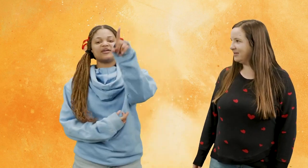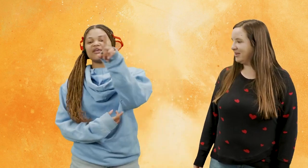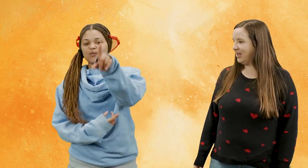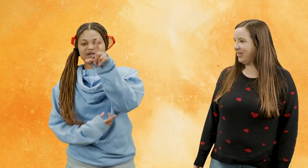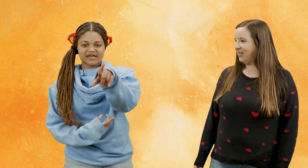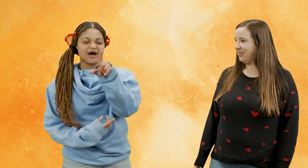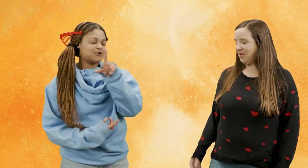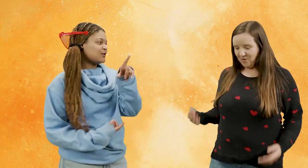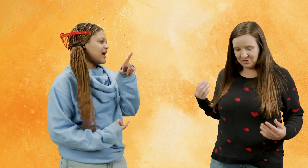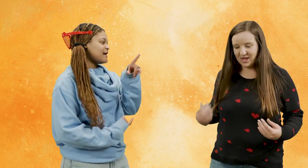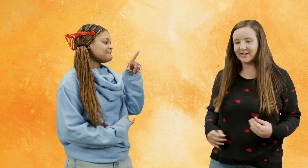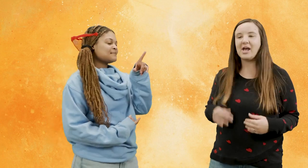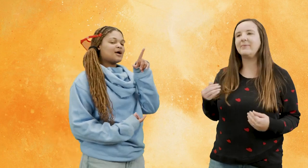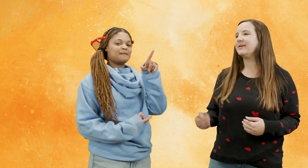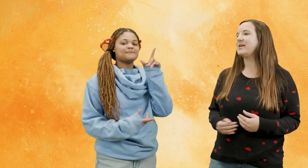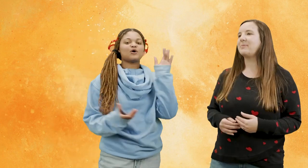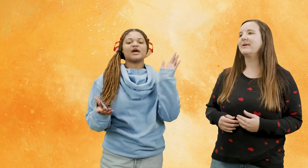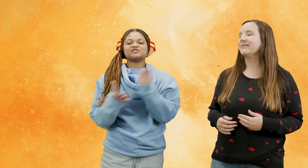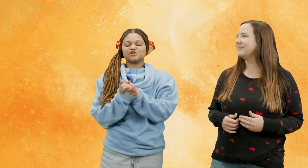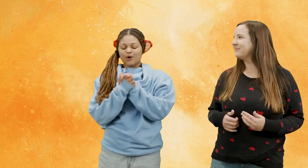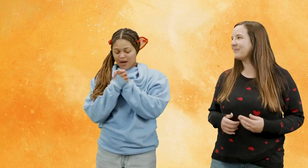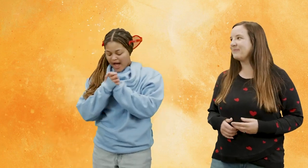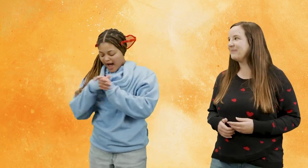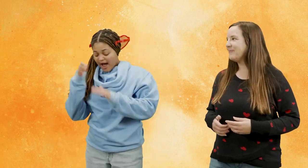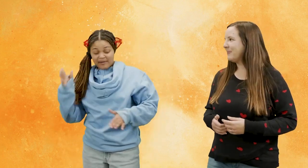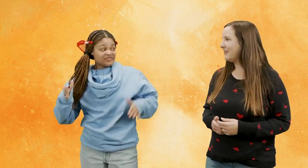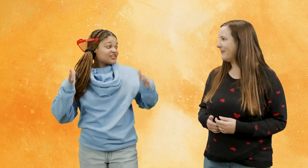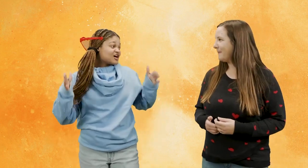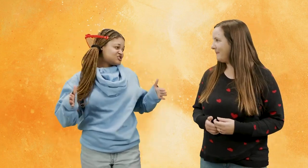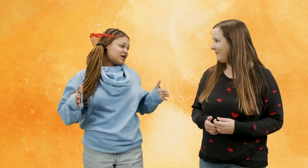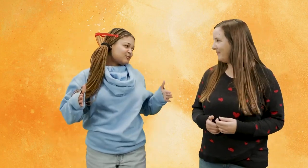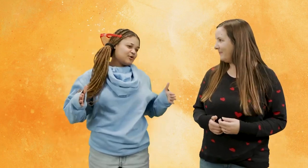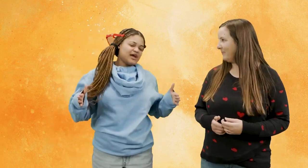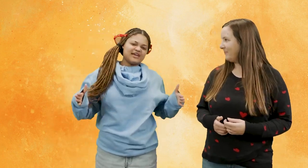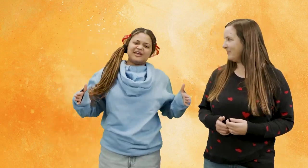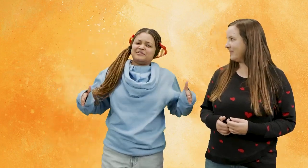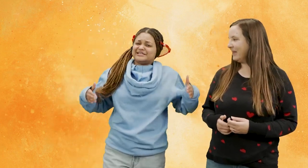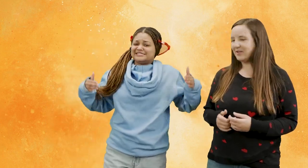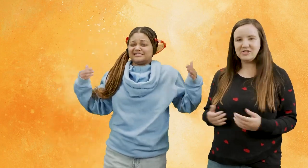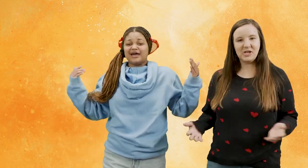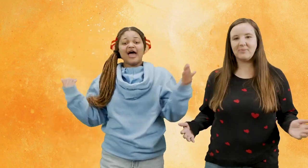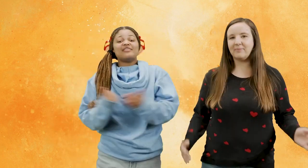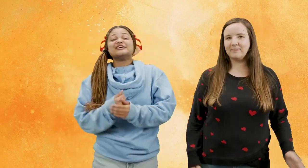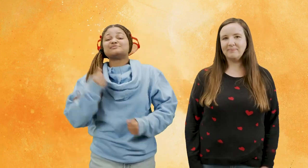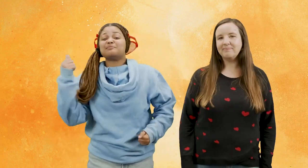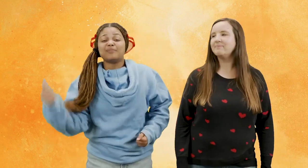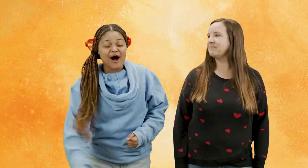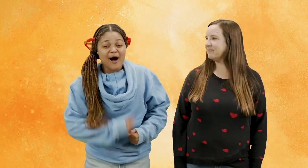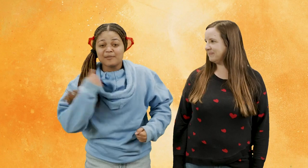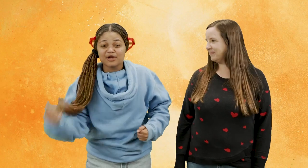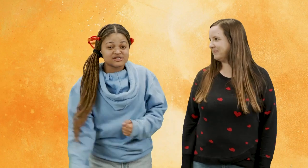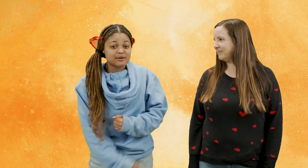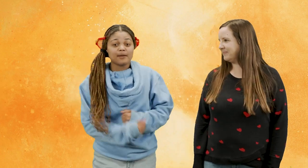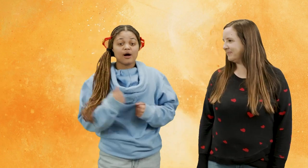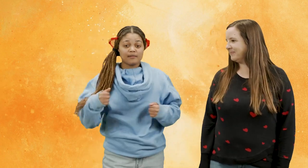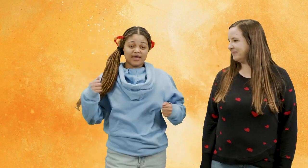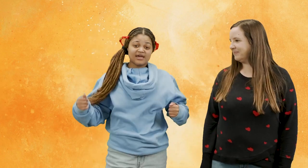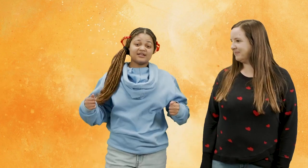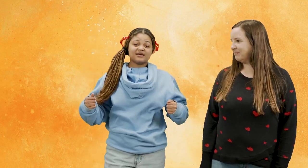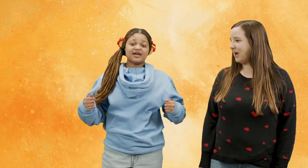that went down the whole thing tell me okay so i'm at the lunch table right this lunch table this bomb lunch that my mom made bomb